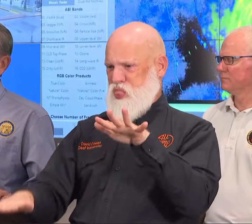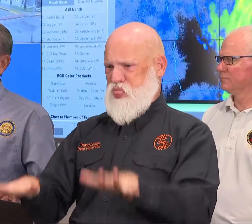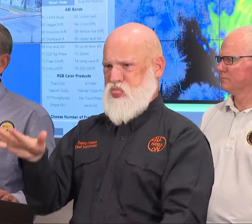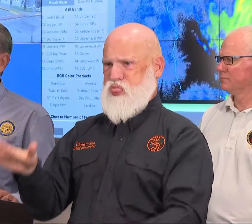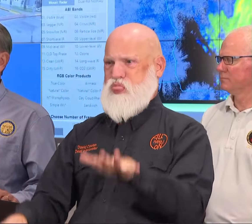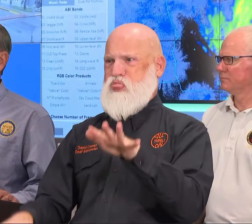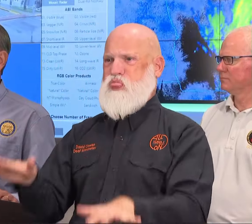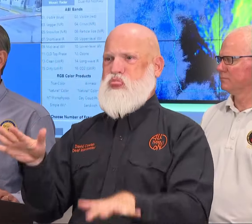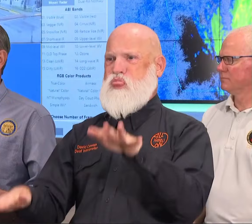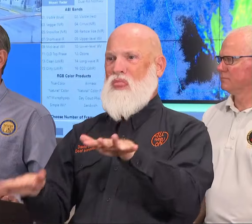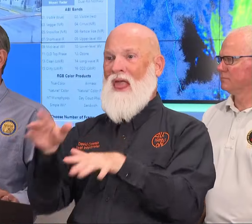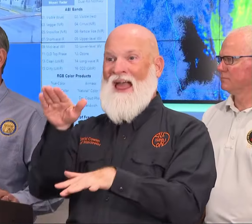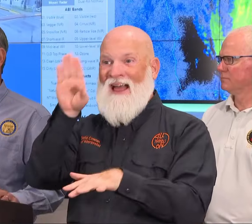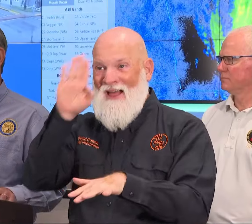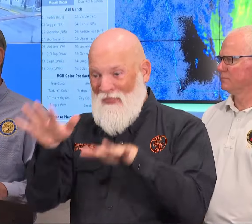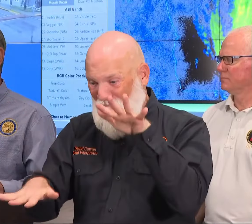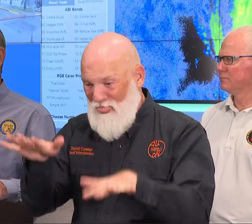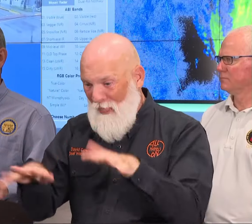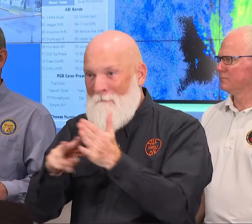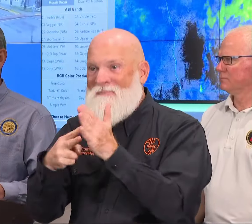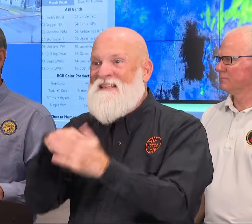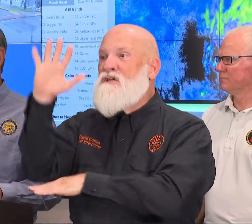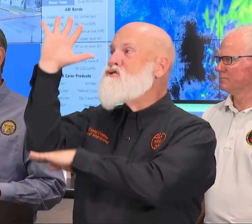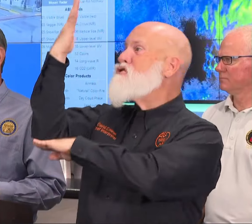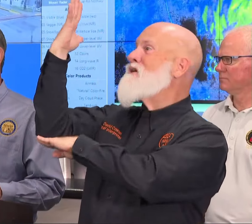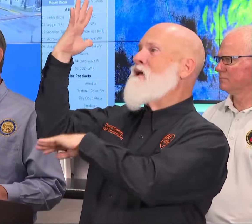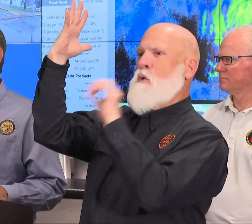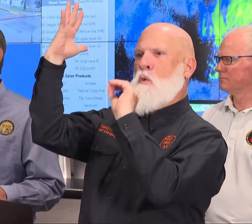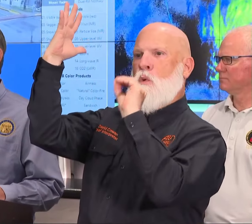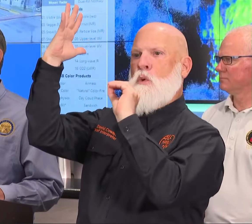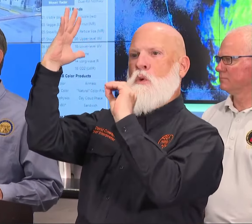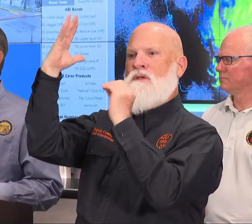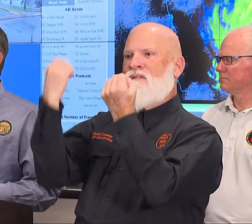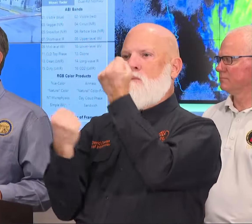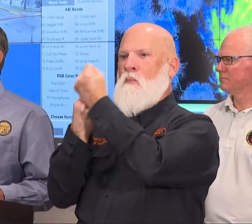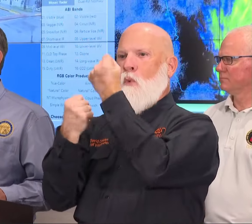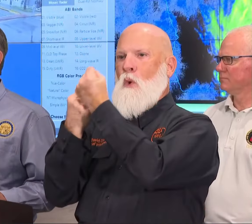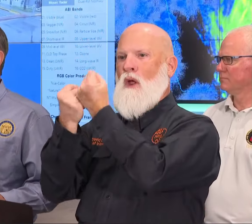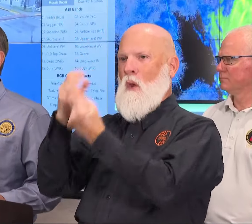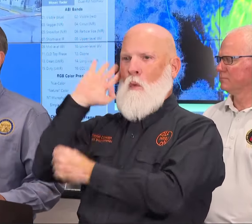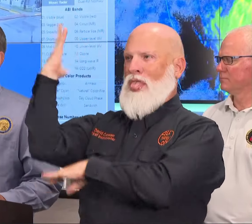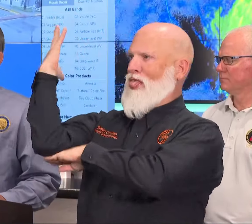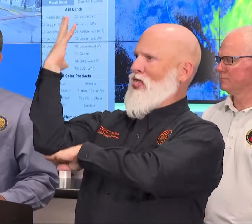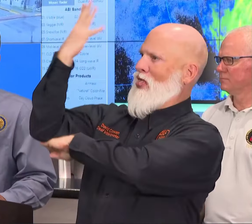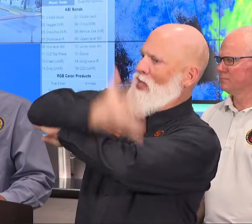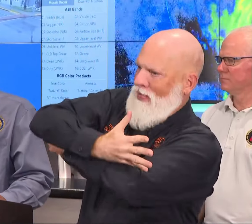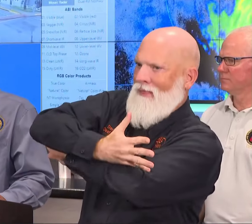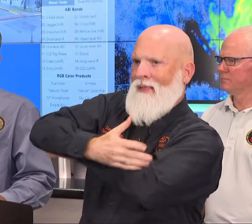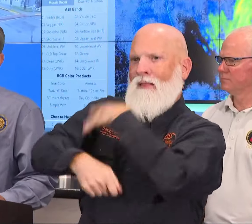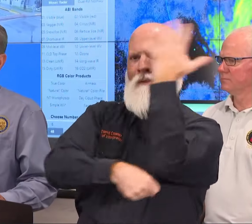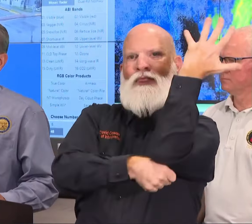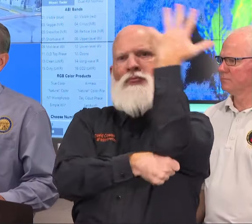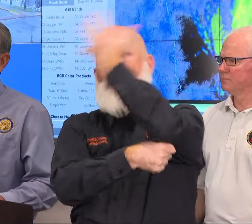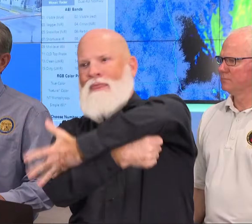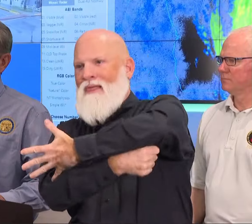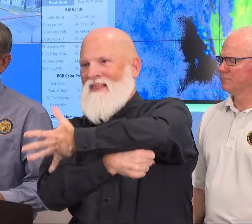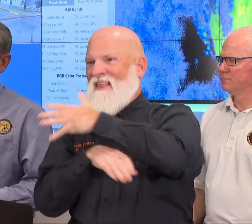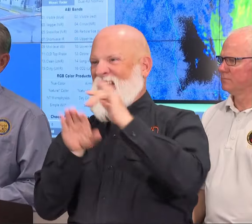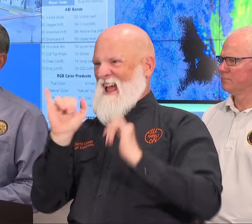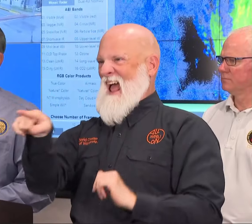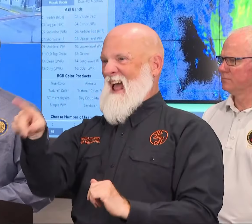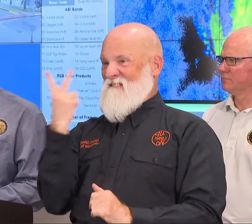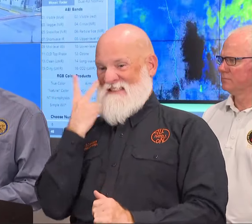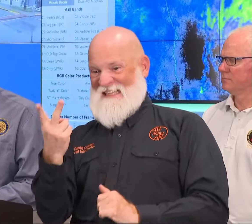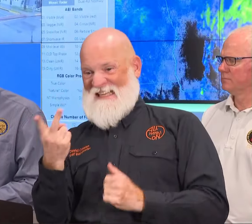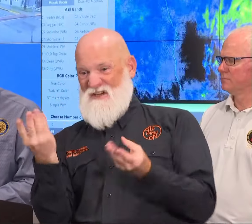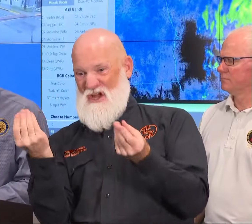fallen hitting vehicles. So if you don't have to be out just please don't be out the weather aware. Being places in your home that